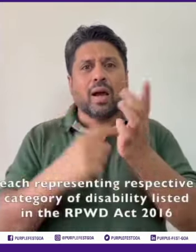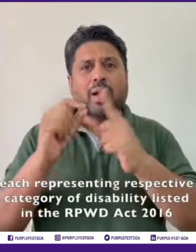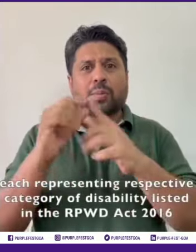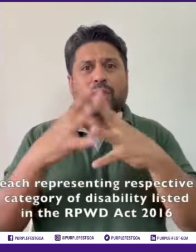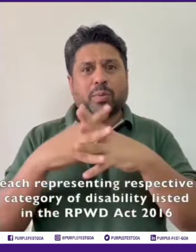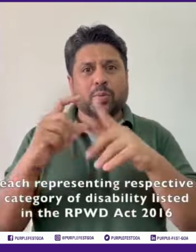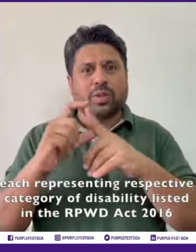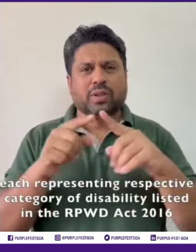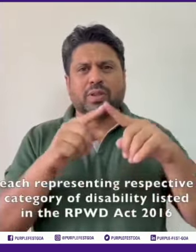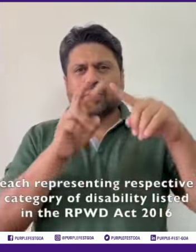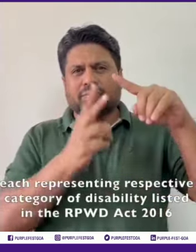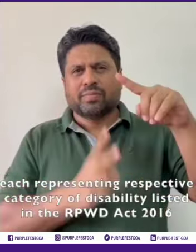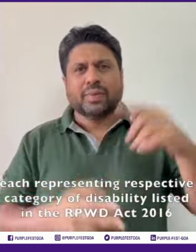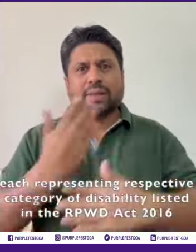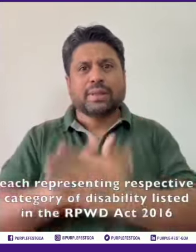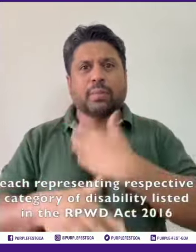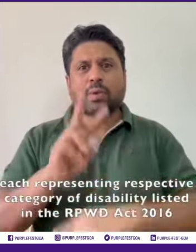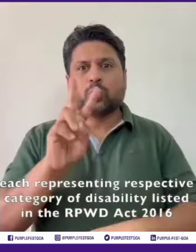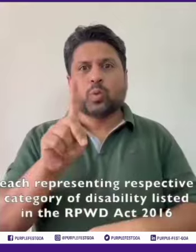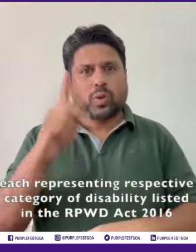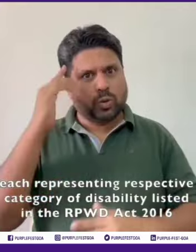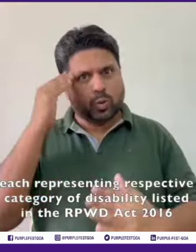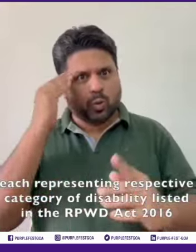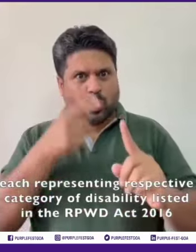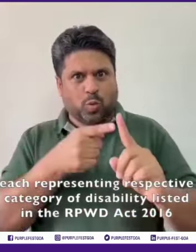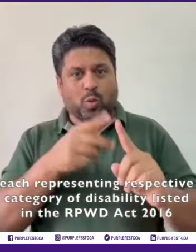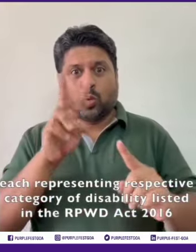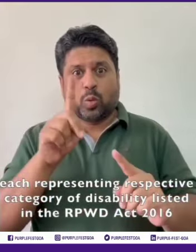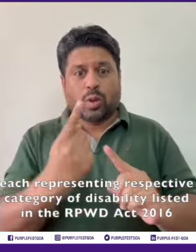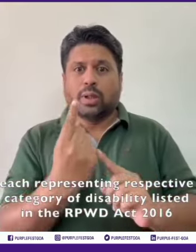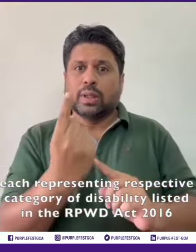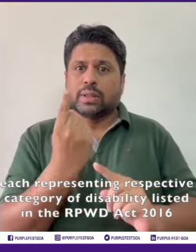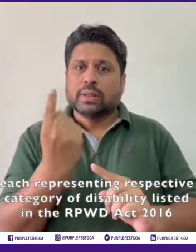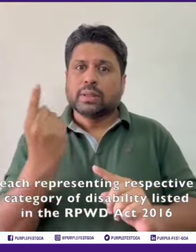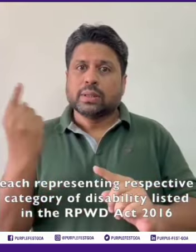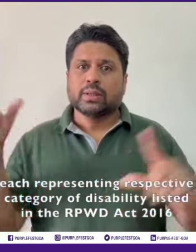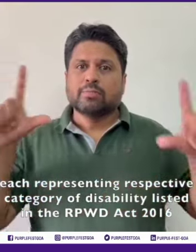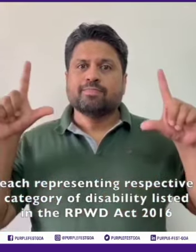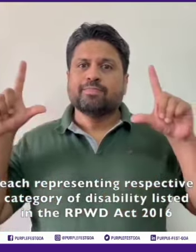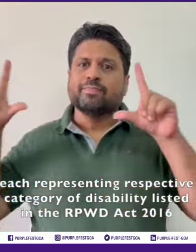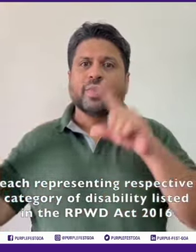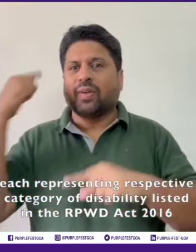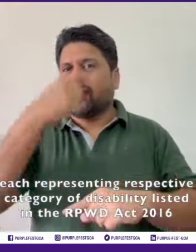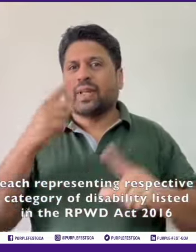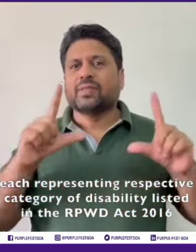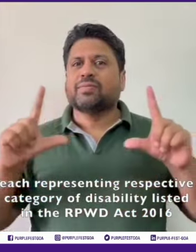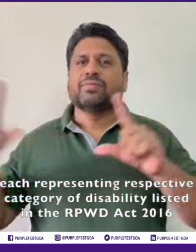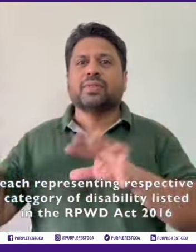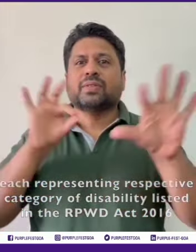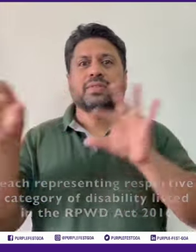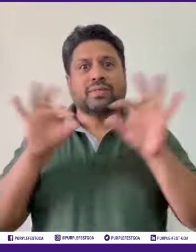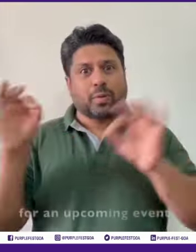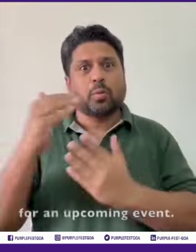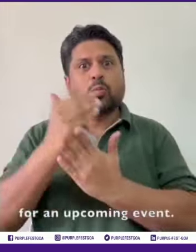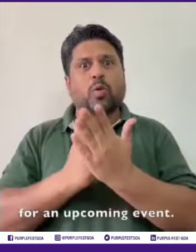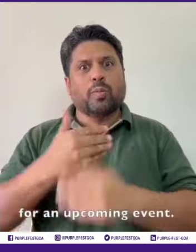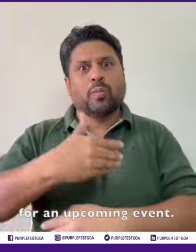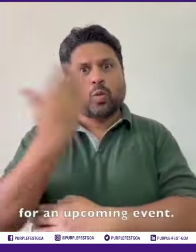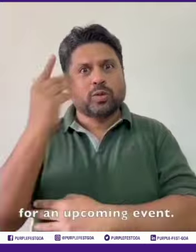each representing respective category of disabilities listed in the RPWD at 2016. For